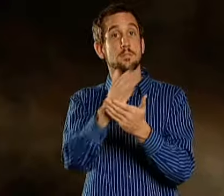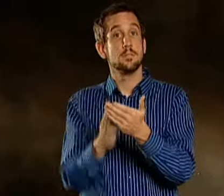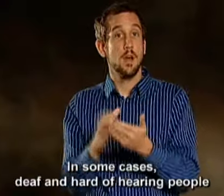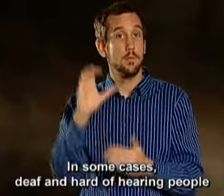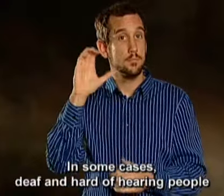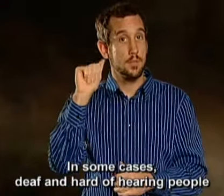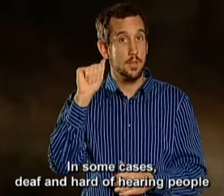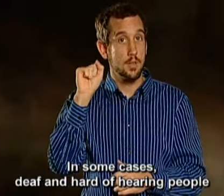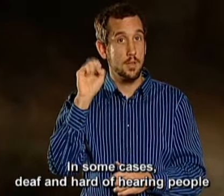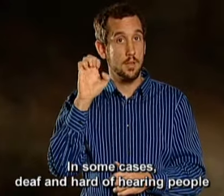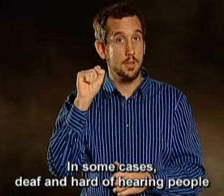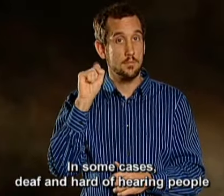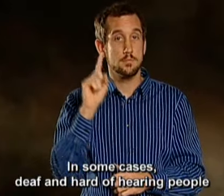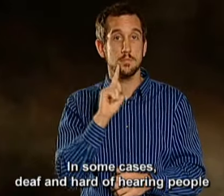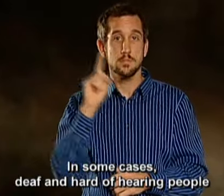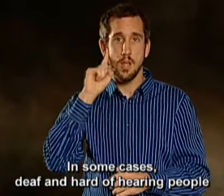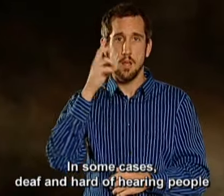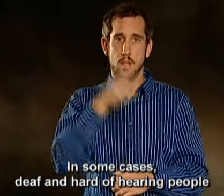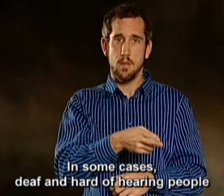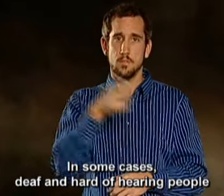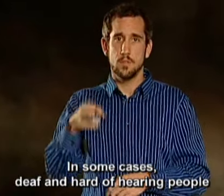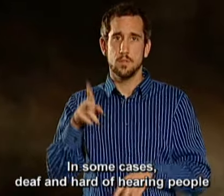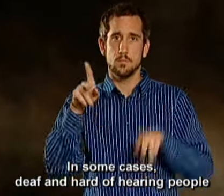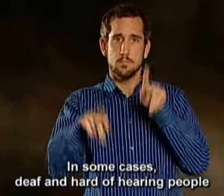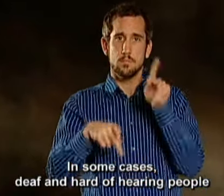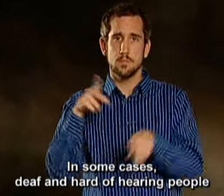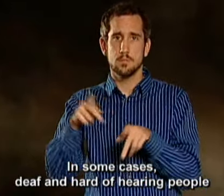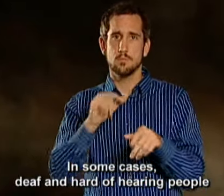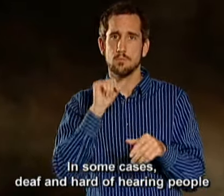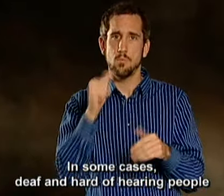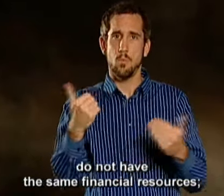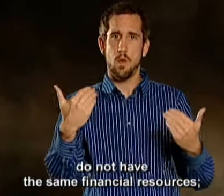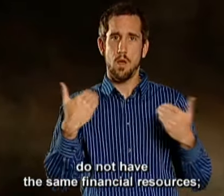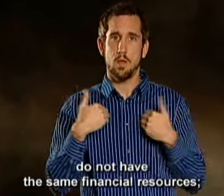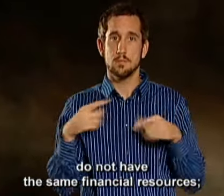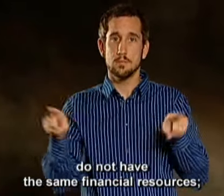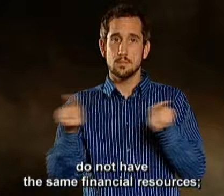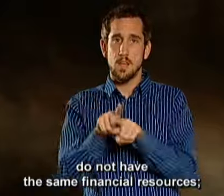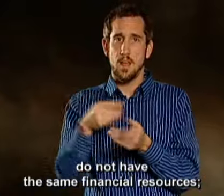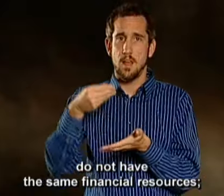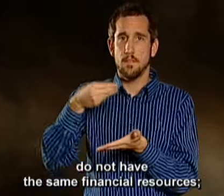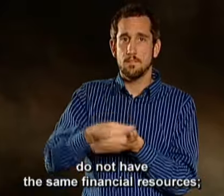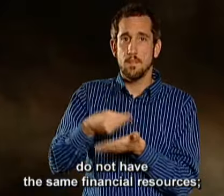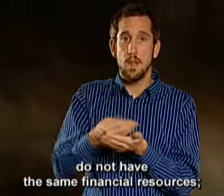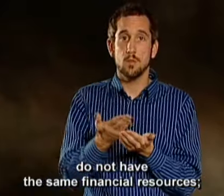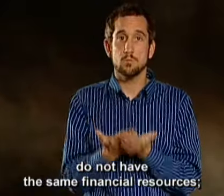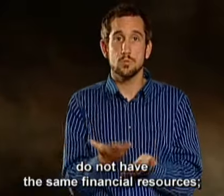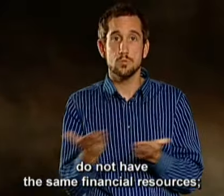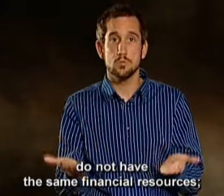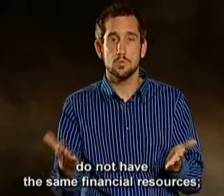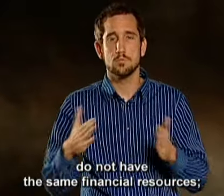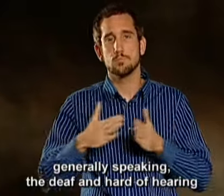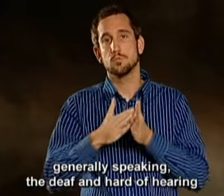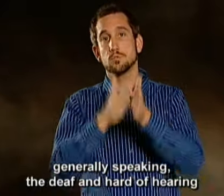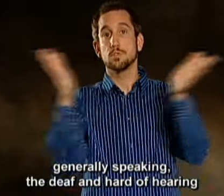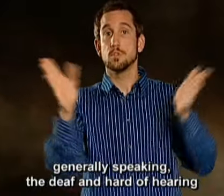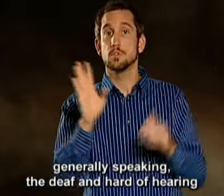In some cases, deaf and hard of hearing people do not have the same financial resources. Generally